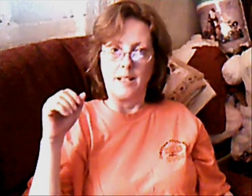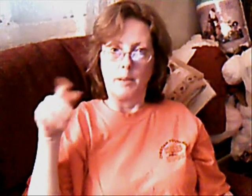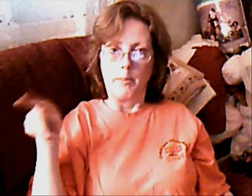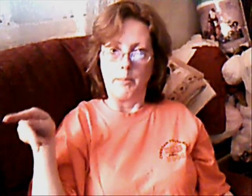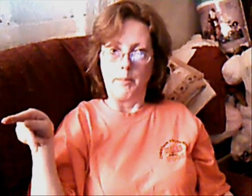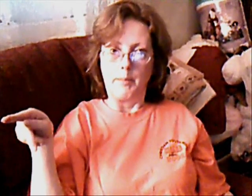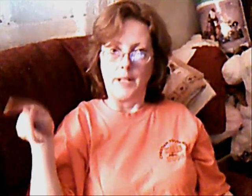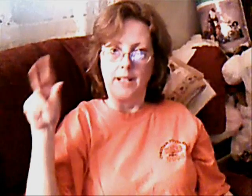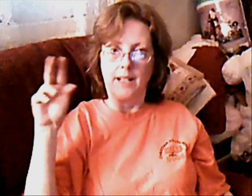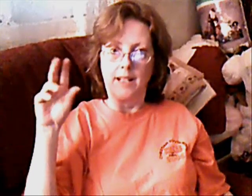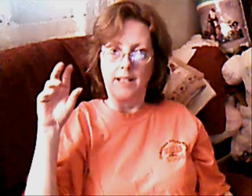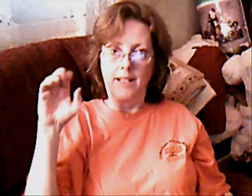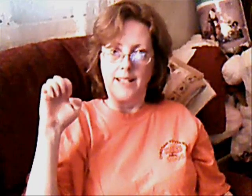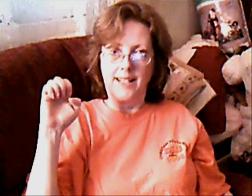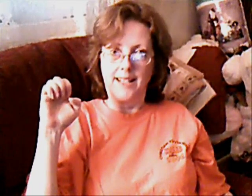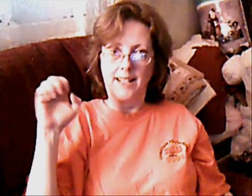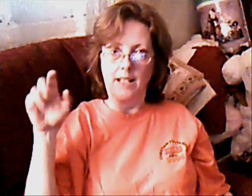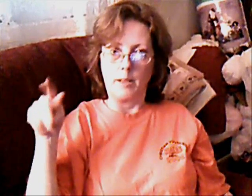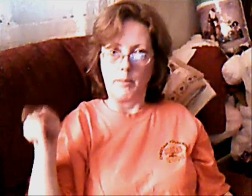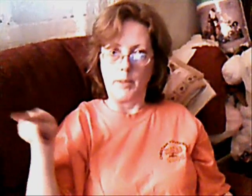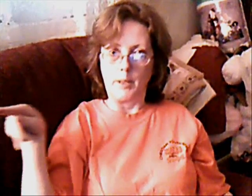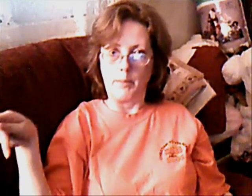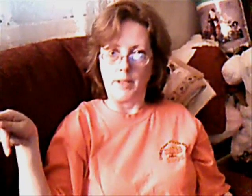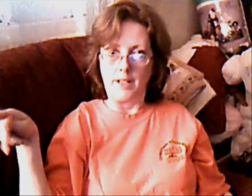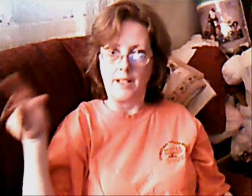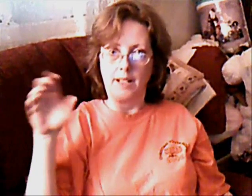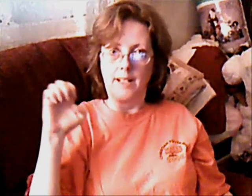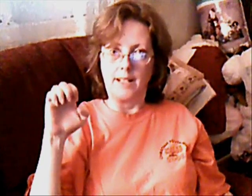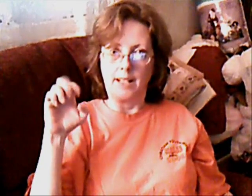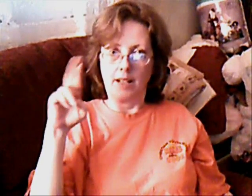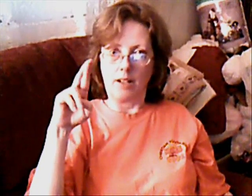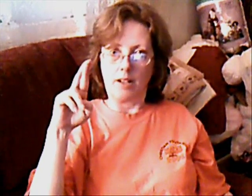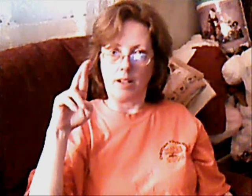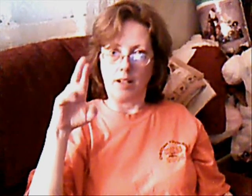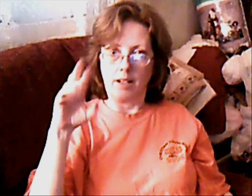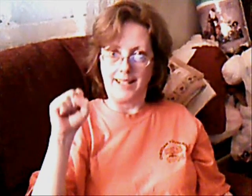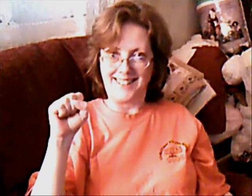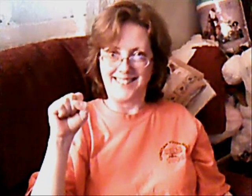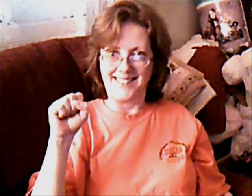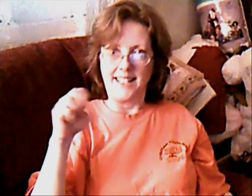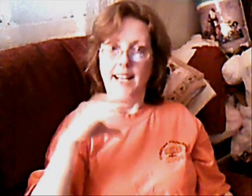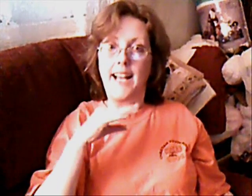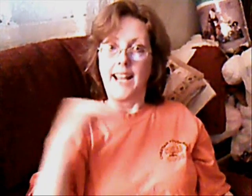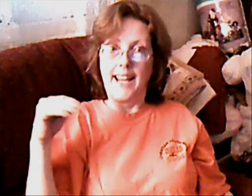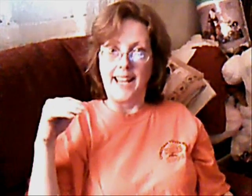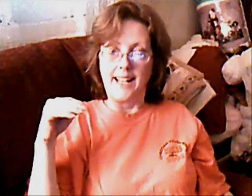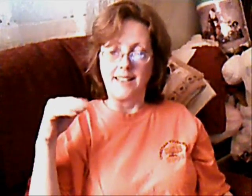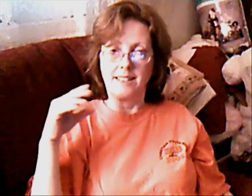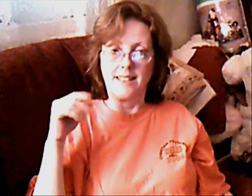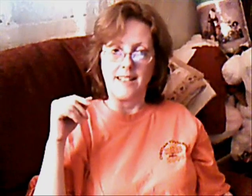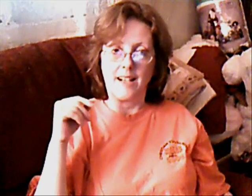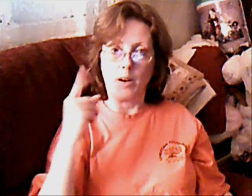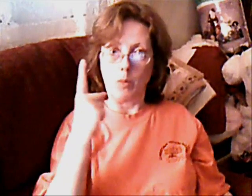I see the stars, I